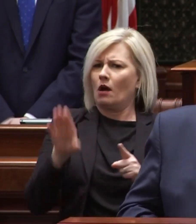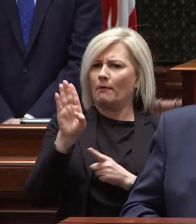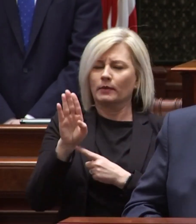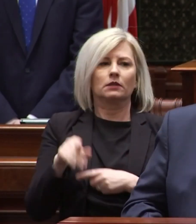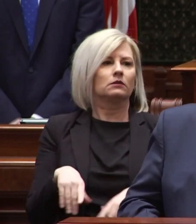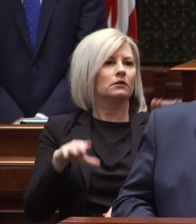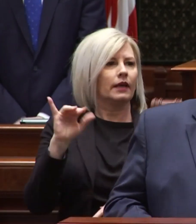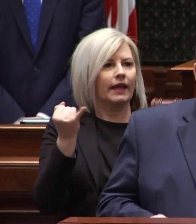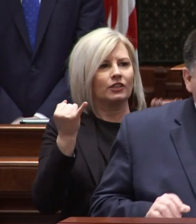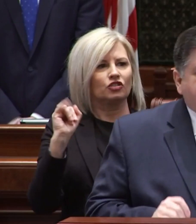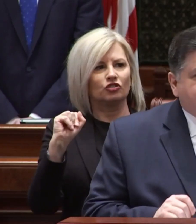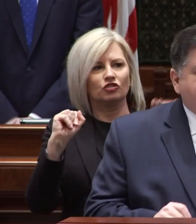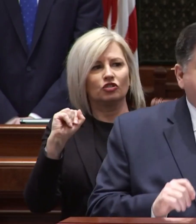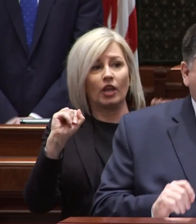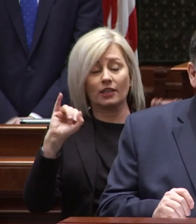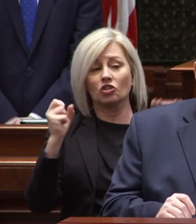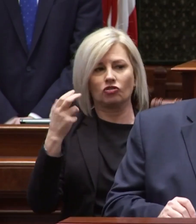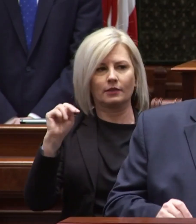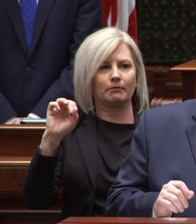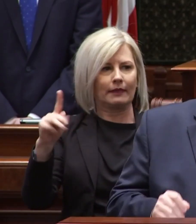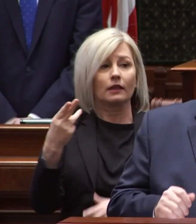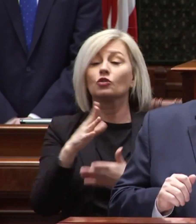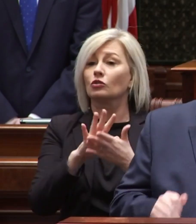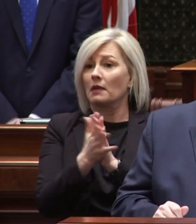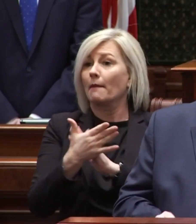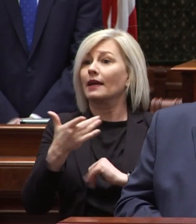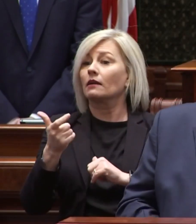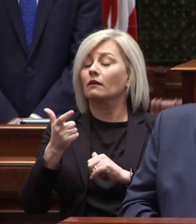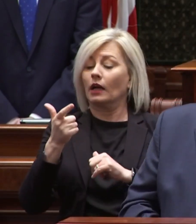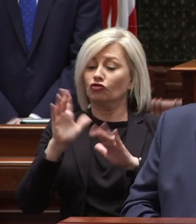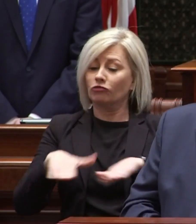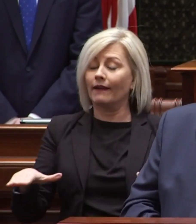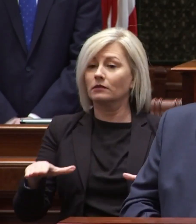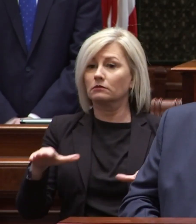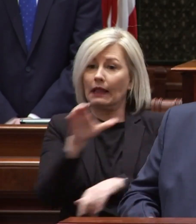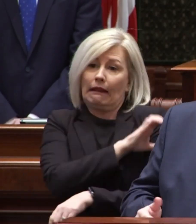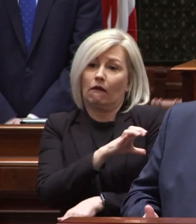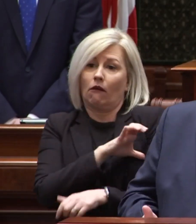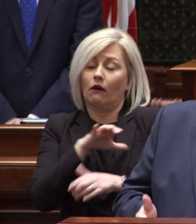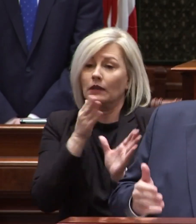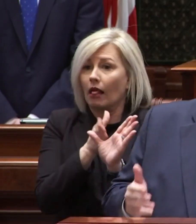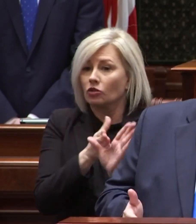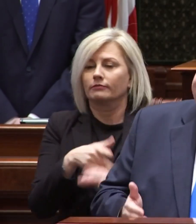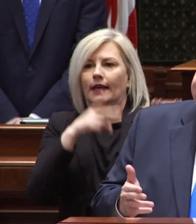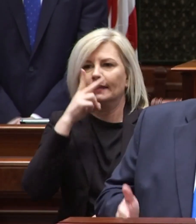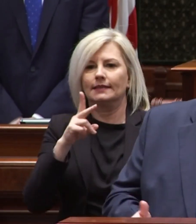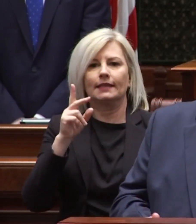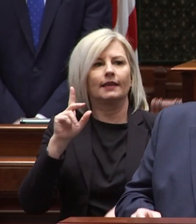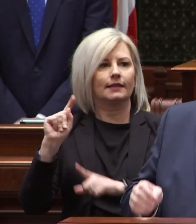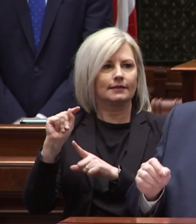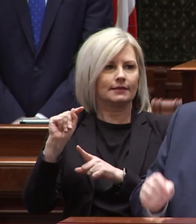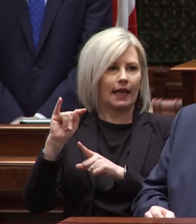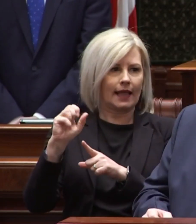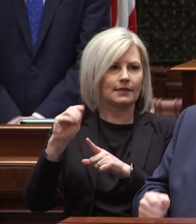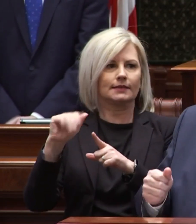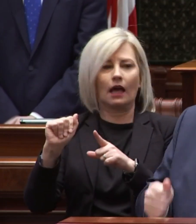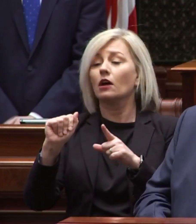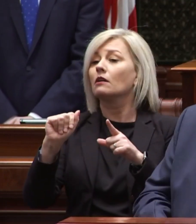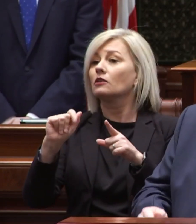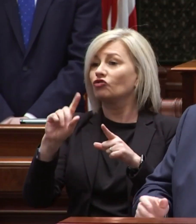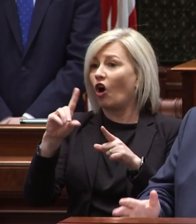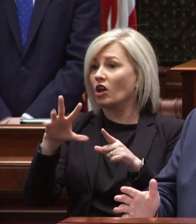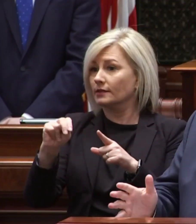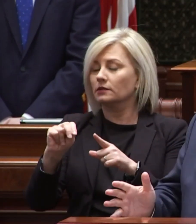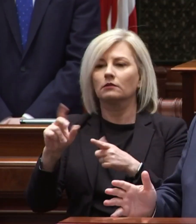And in Jayshon Smith, who is on his way to becoming a child clinical psychologist. I see it in Itanzia Dawson, a mom